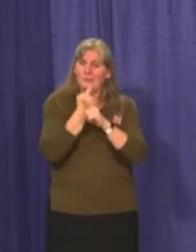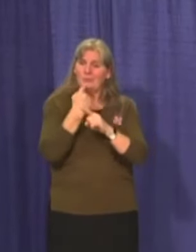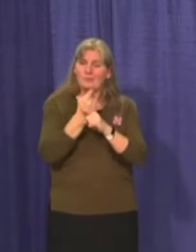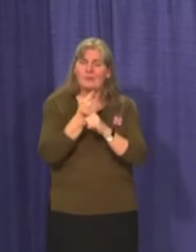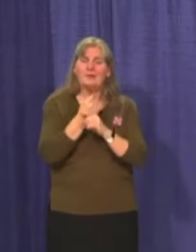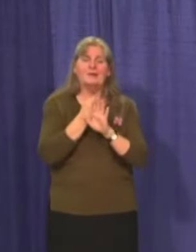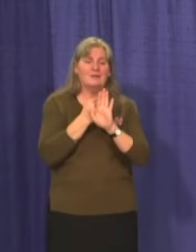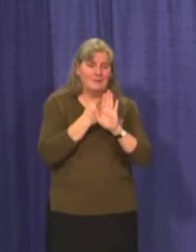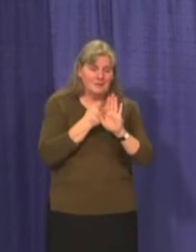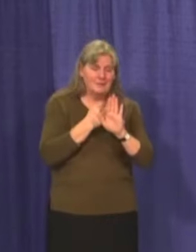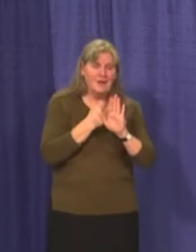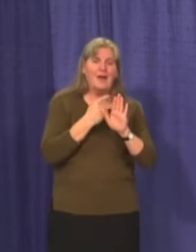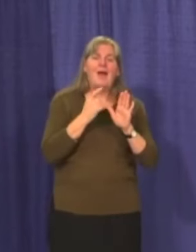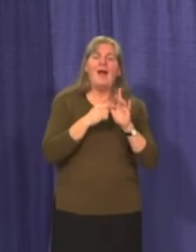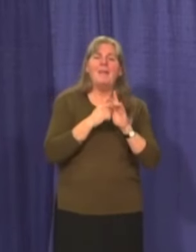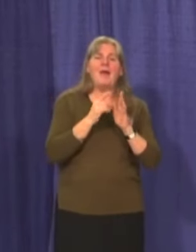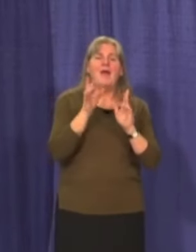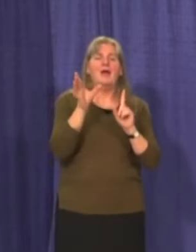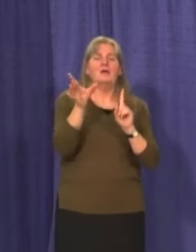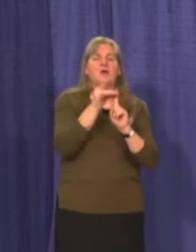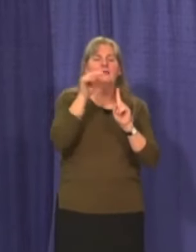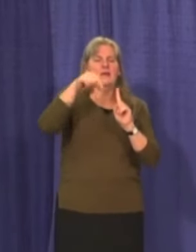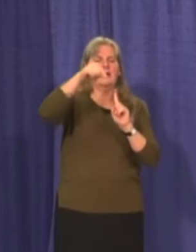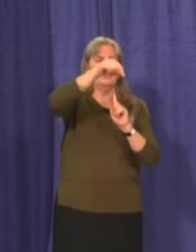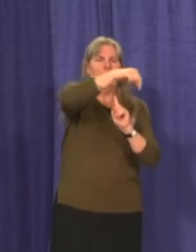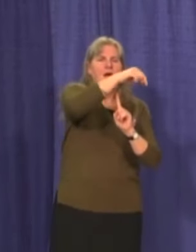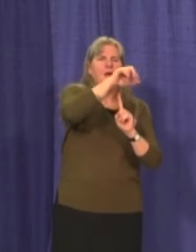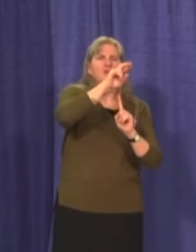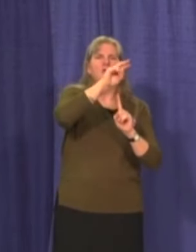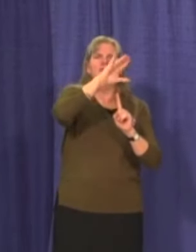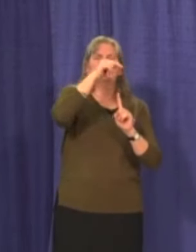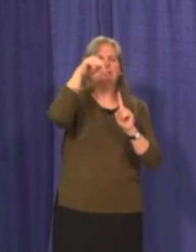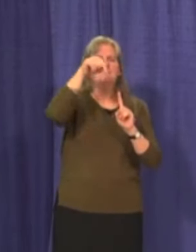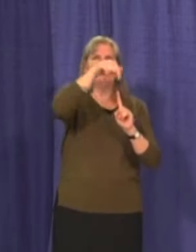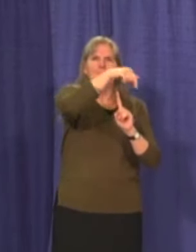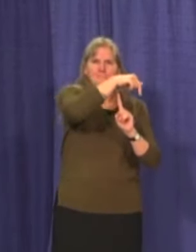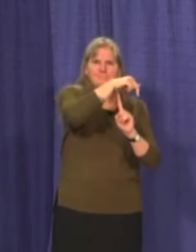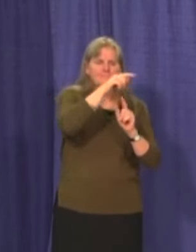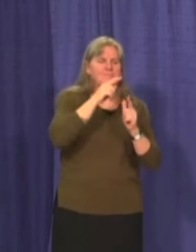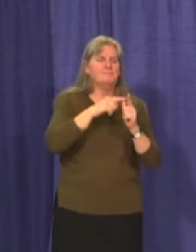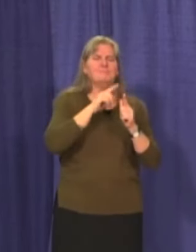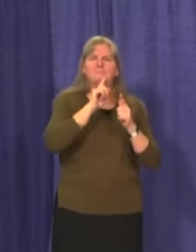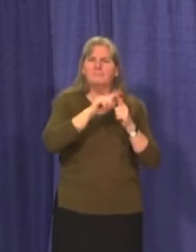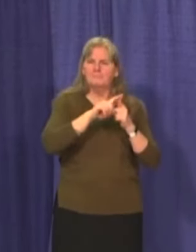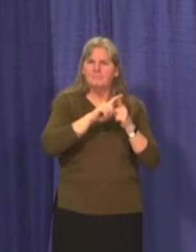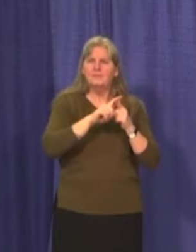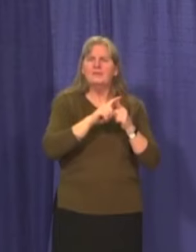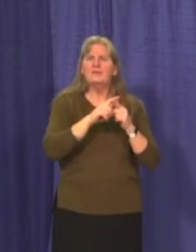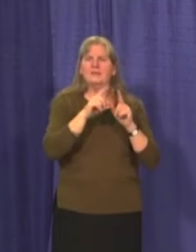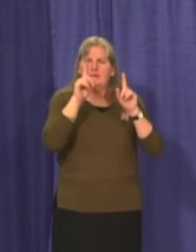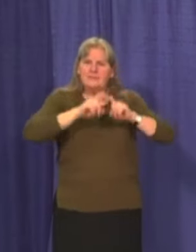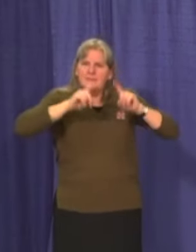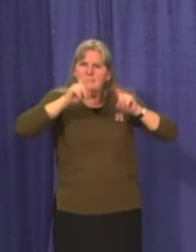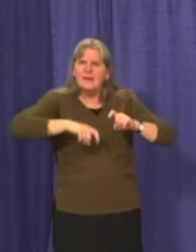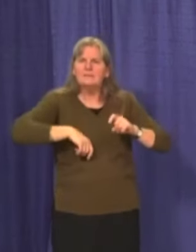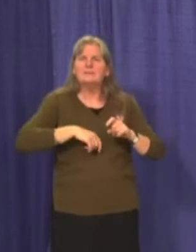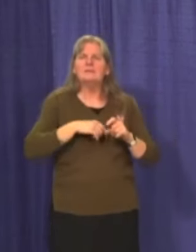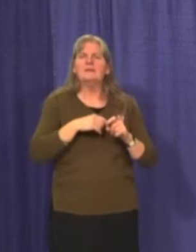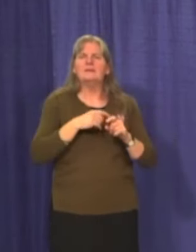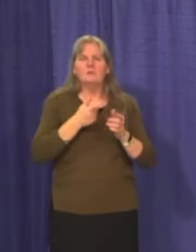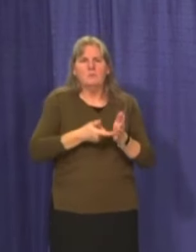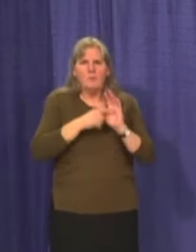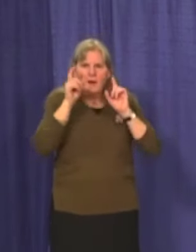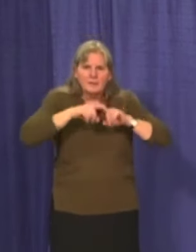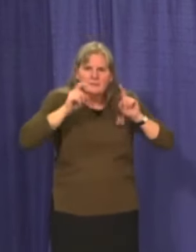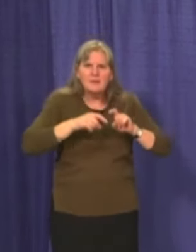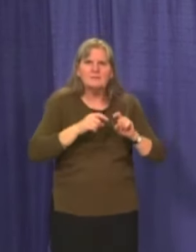that with really good contact tracing capacity, which we have here, um, keeping people aware of testing and the, the need to test and